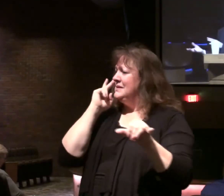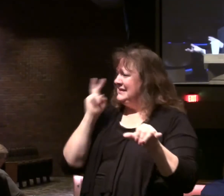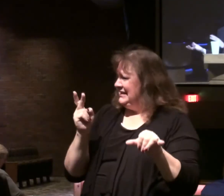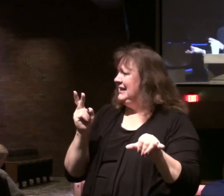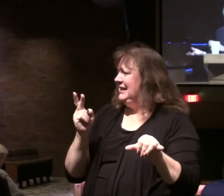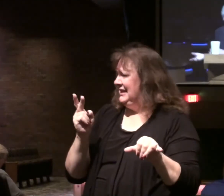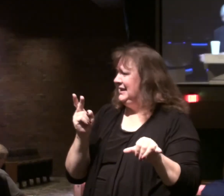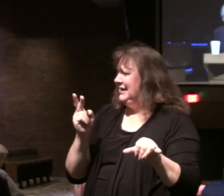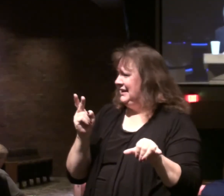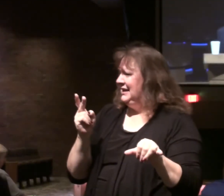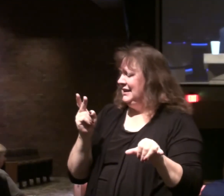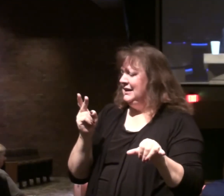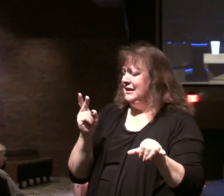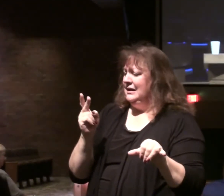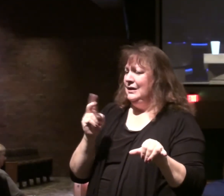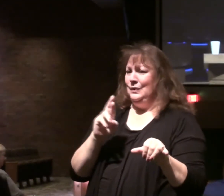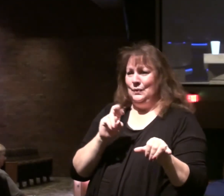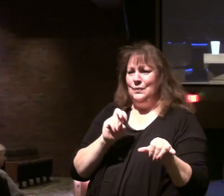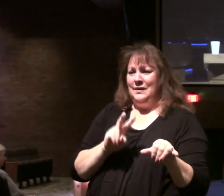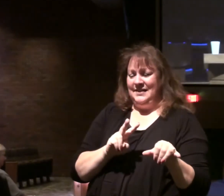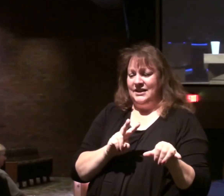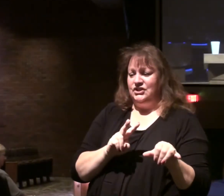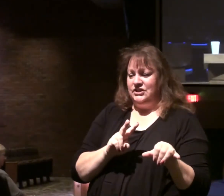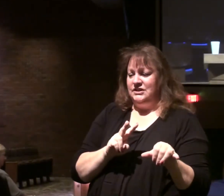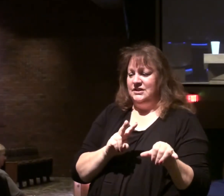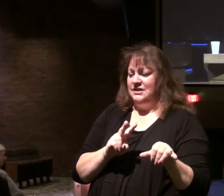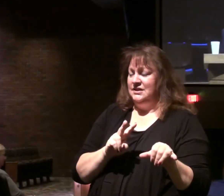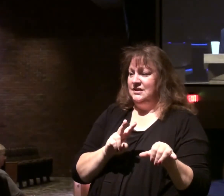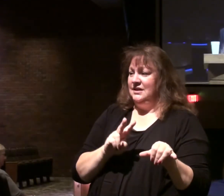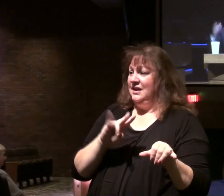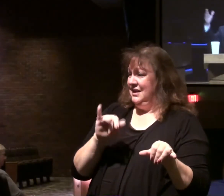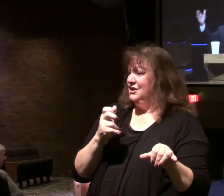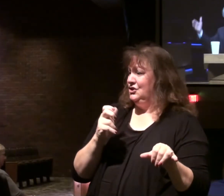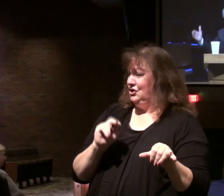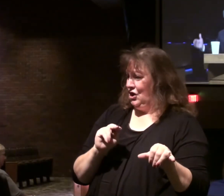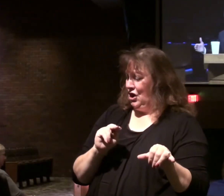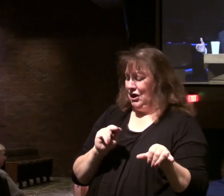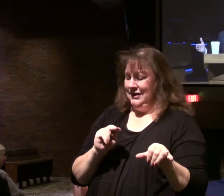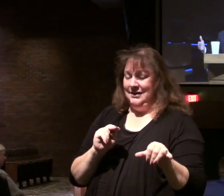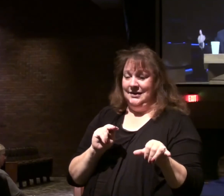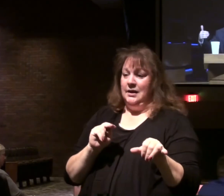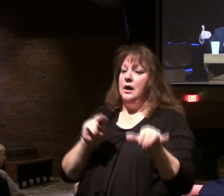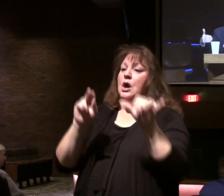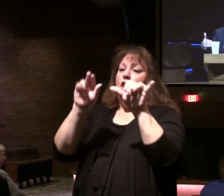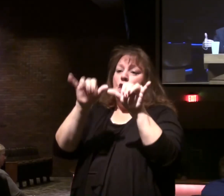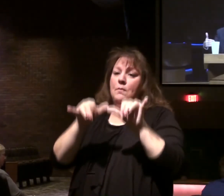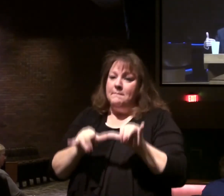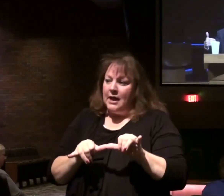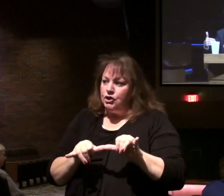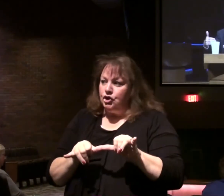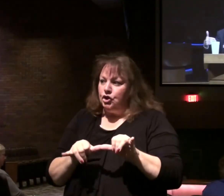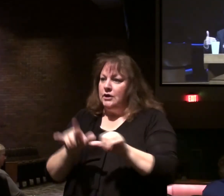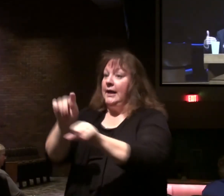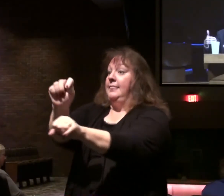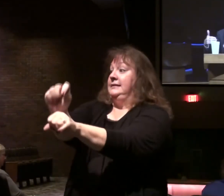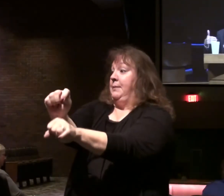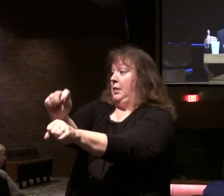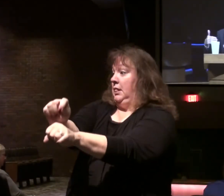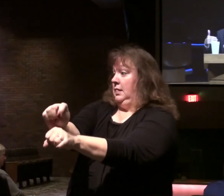Revelation in the Apostle John. Measure there with the temple.